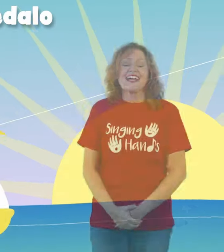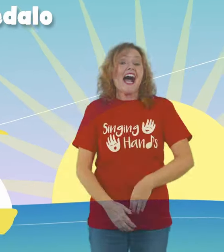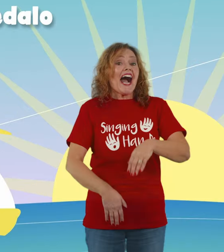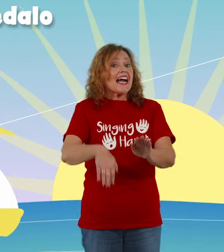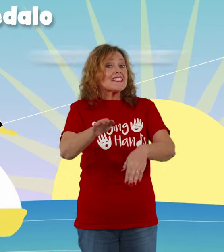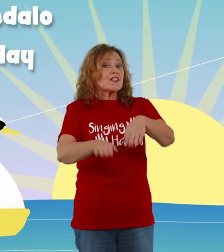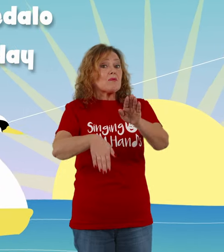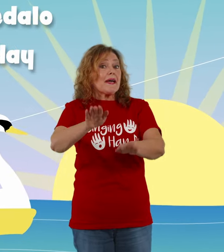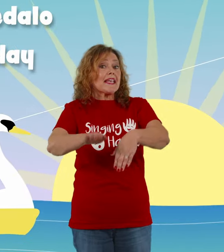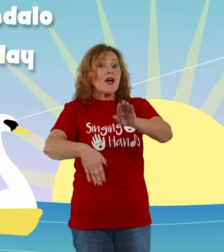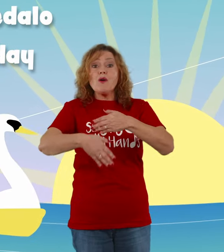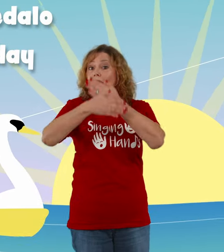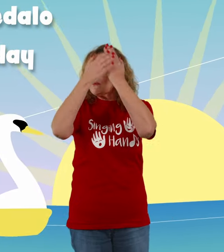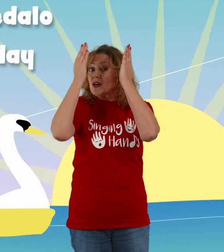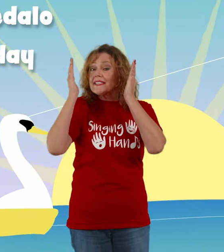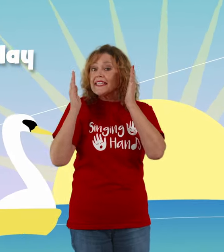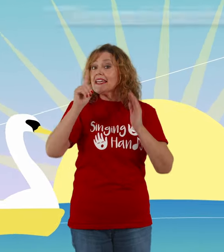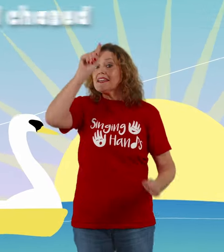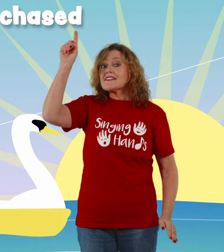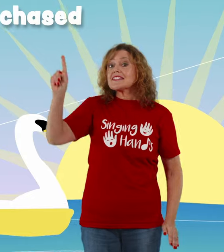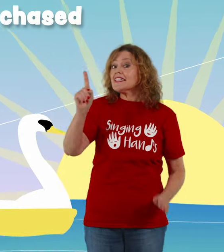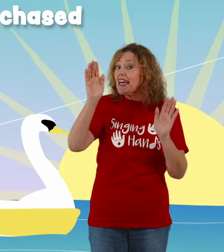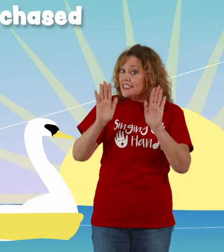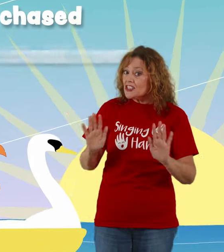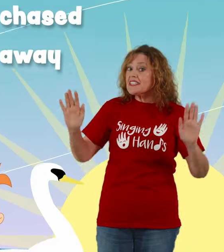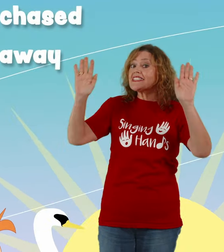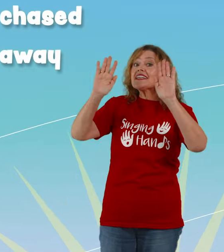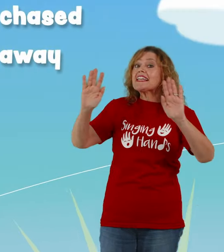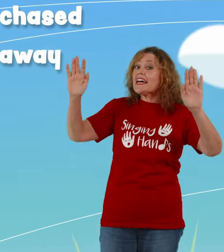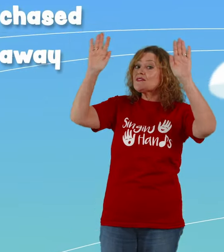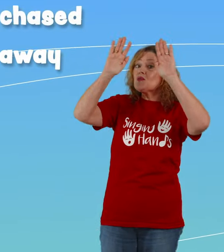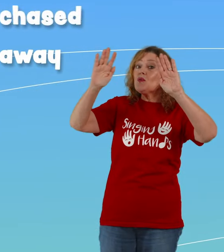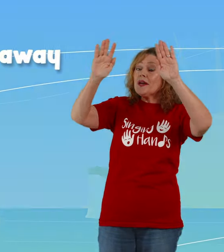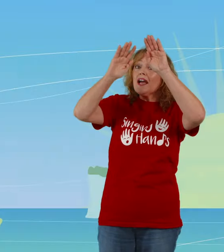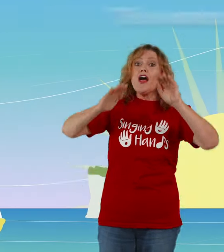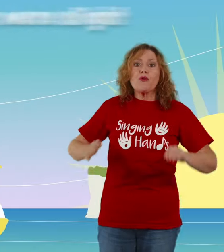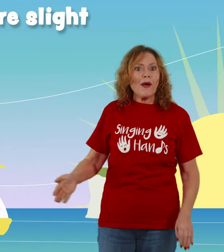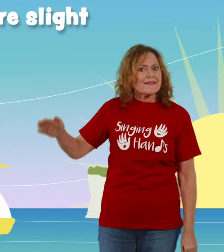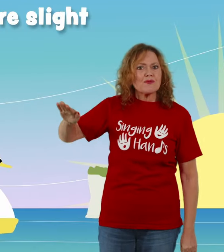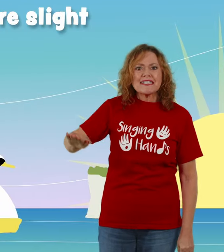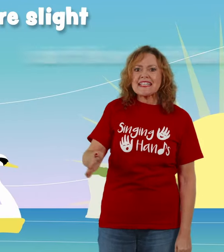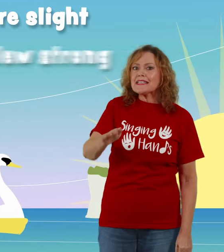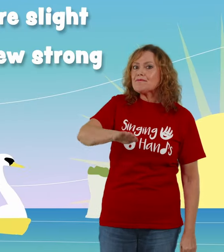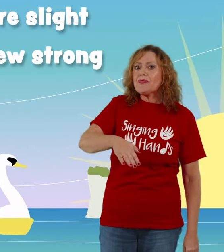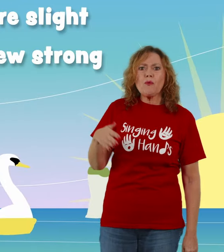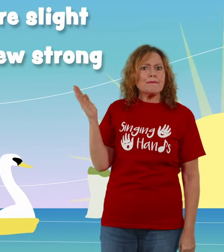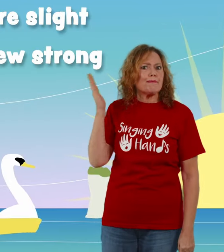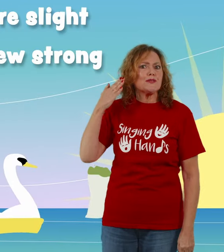I took a boat to sea one day, the sun had chased the clouds away The waves were slight and the wind was